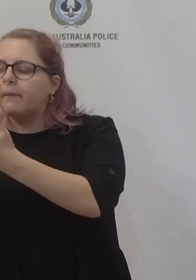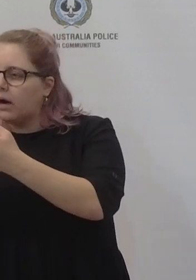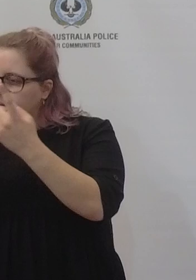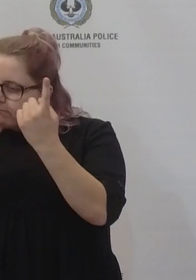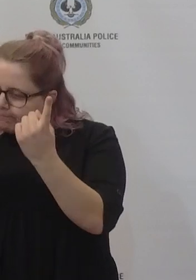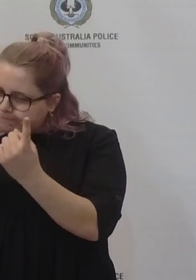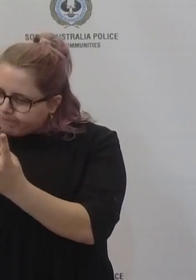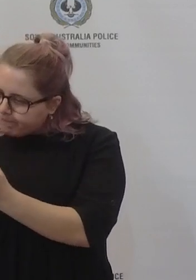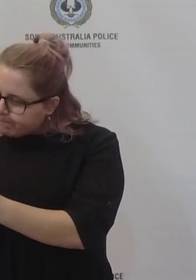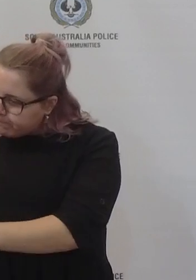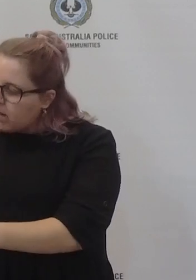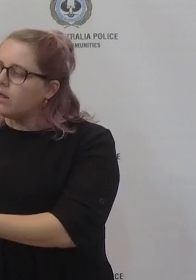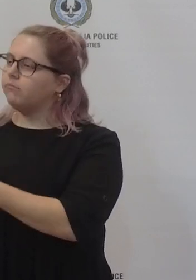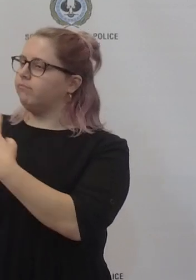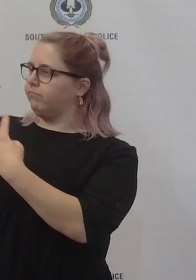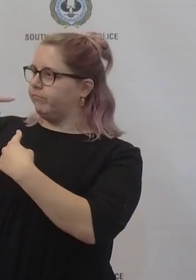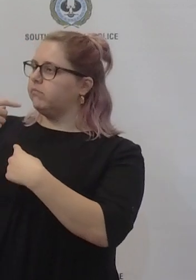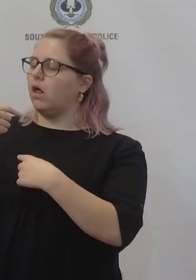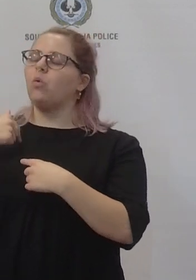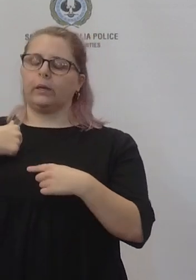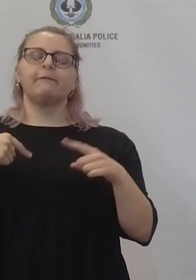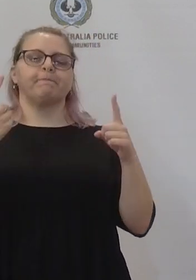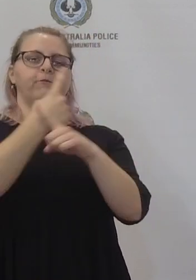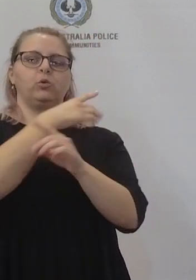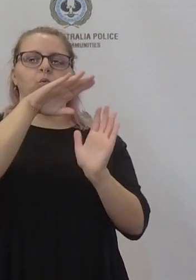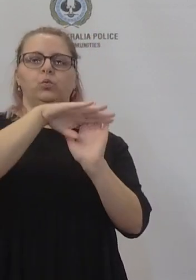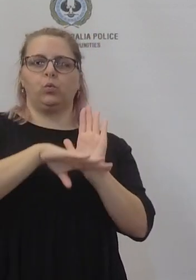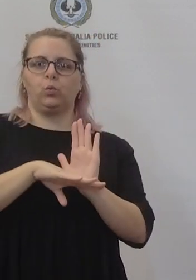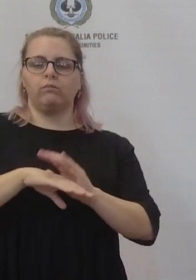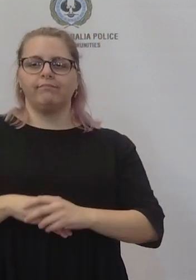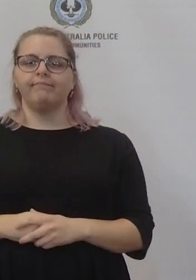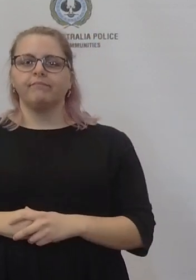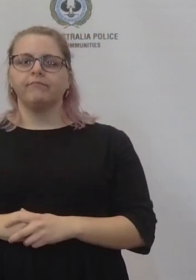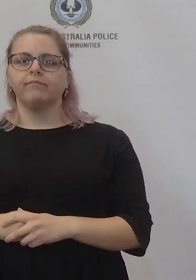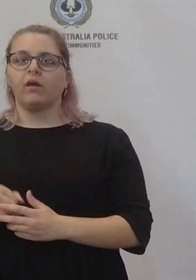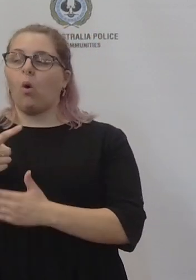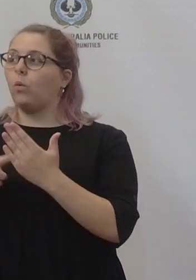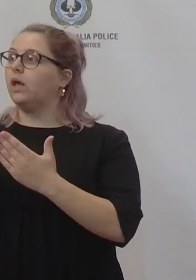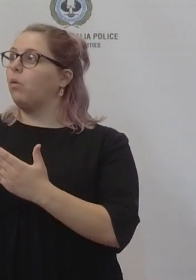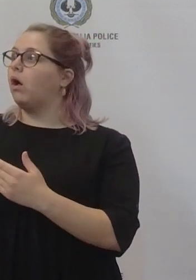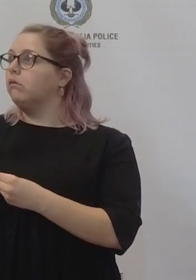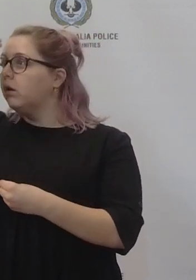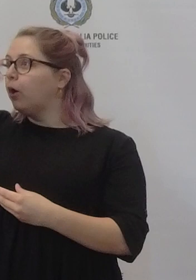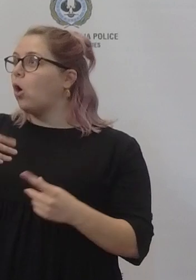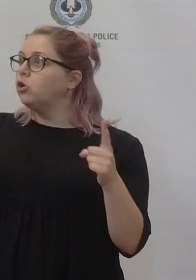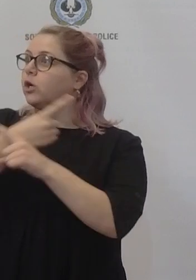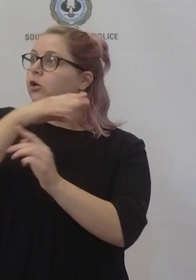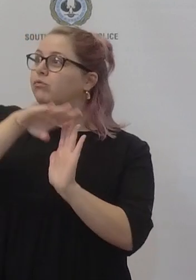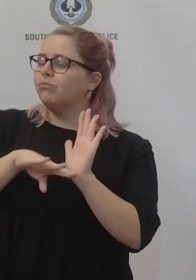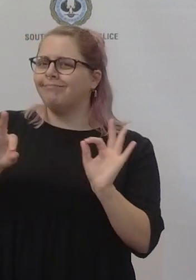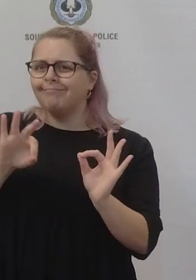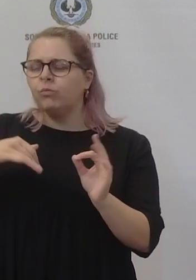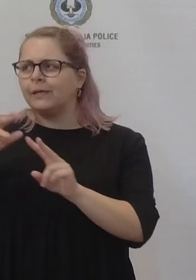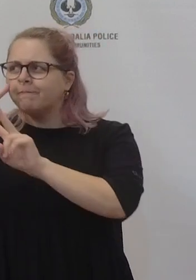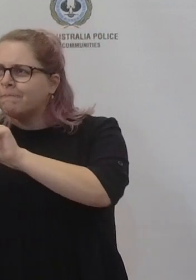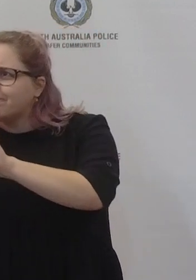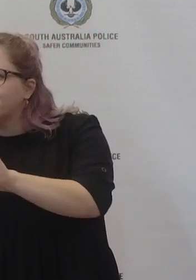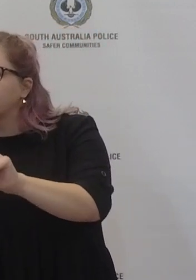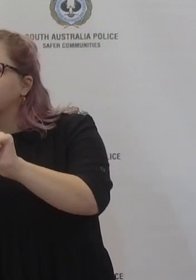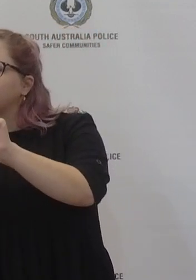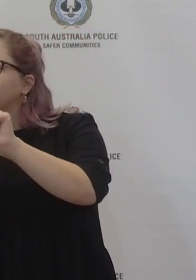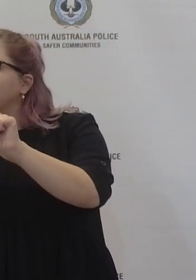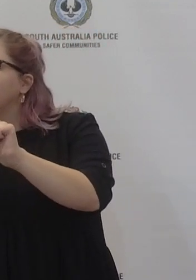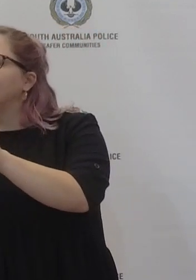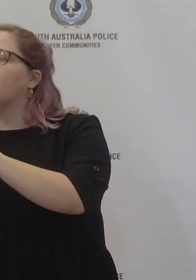um inputs that go into that decision making. So what um Professor Spurrier was very clear with me about is that there are